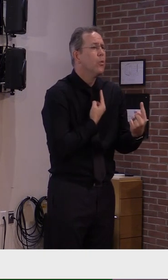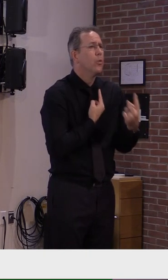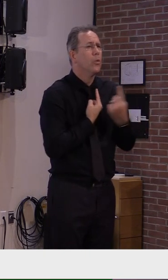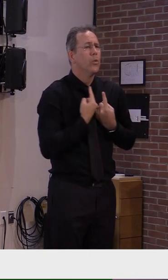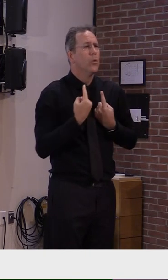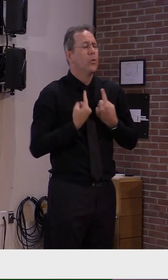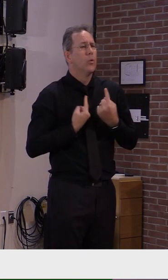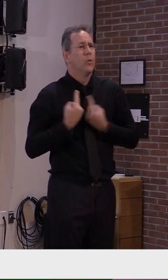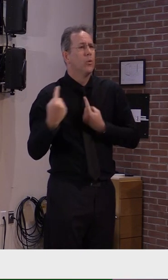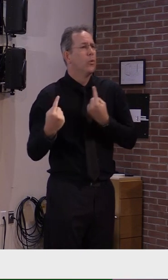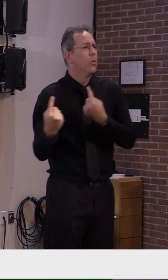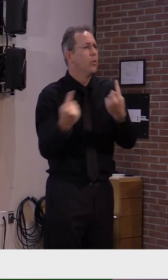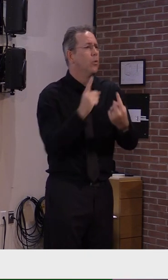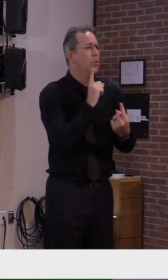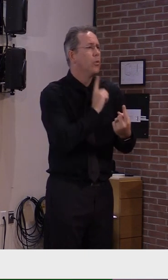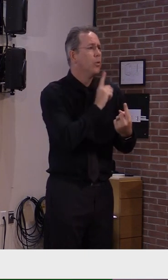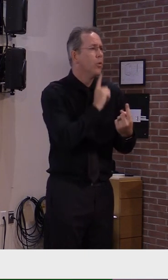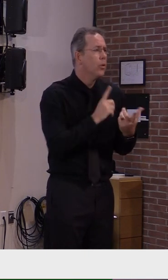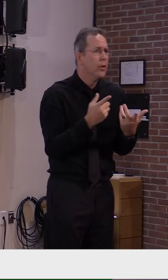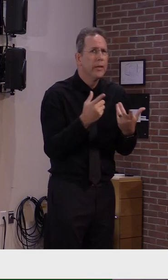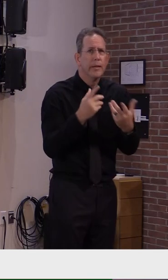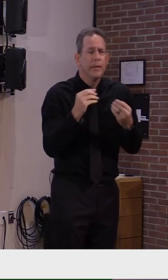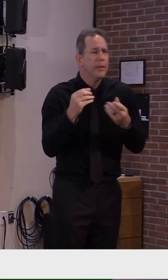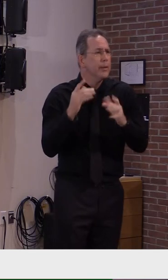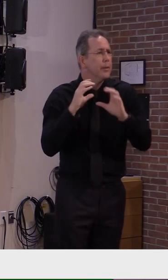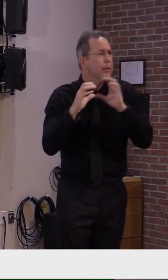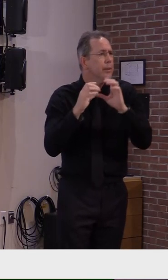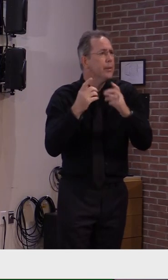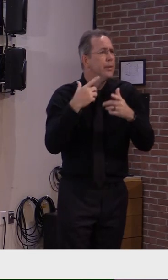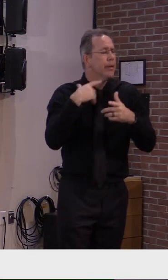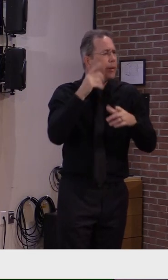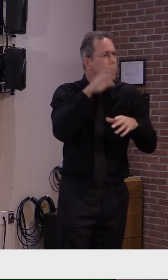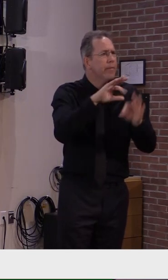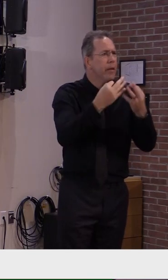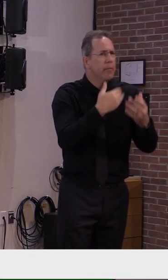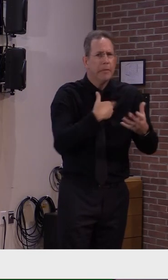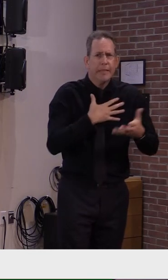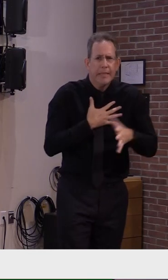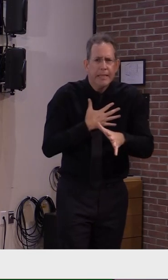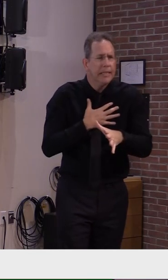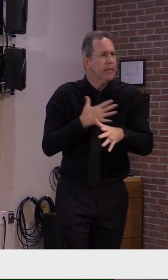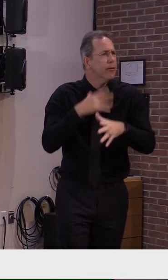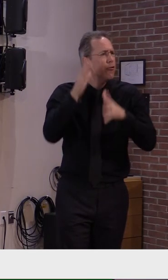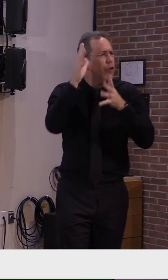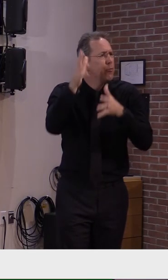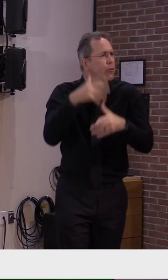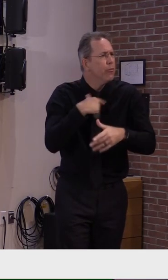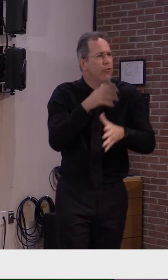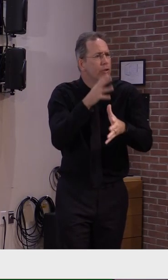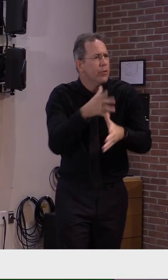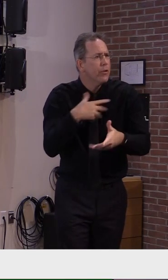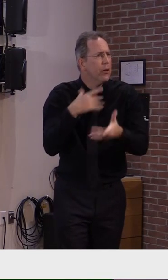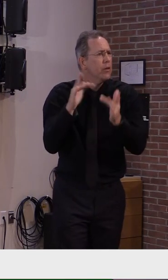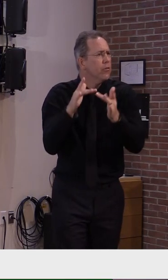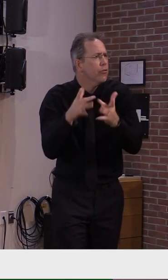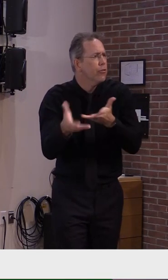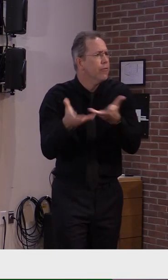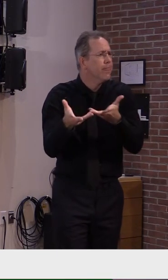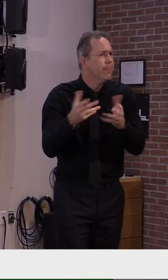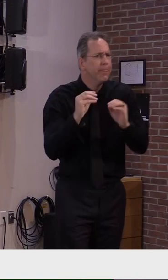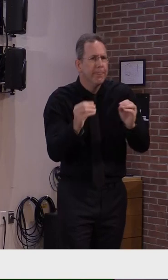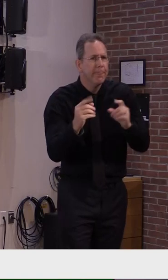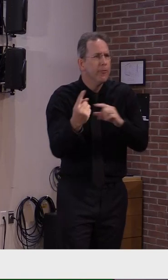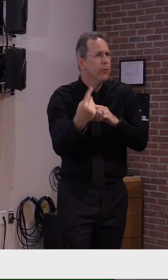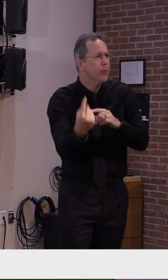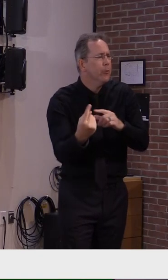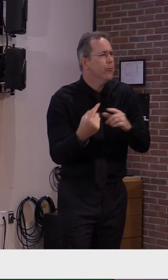as we see this new surge, we really have to prioritize the integrity of the facilities as they work